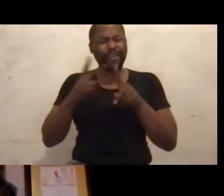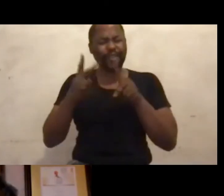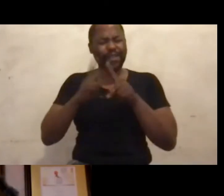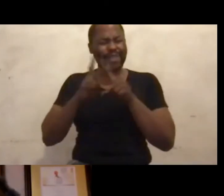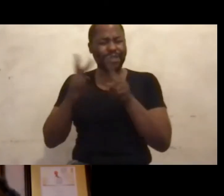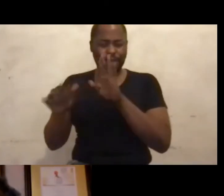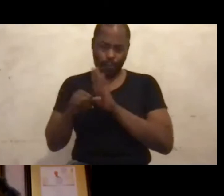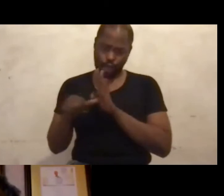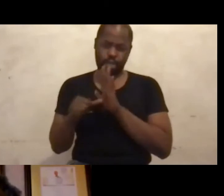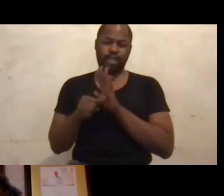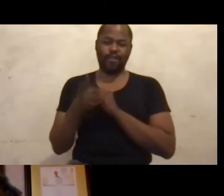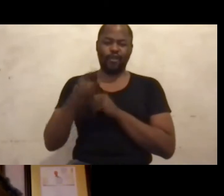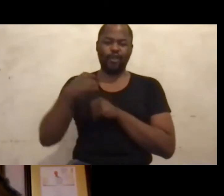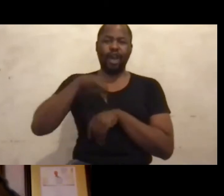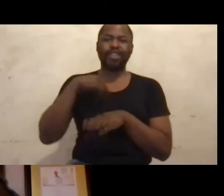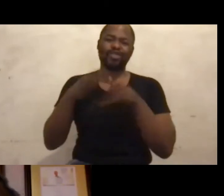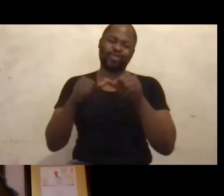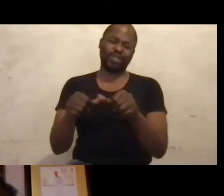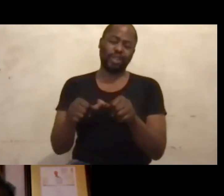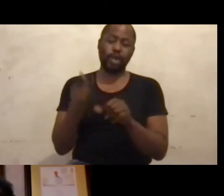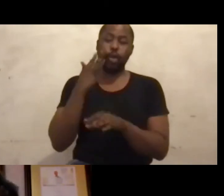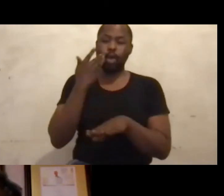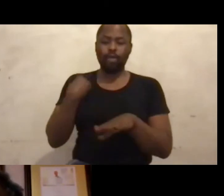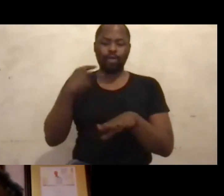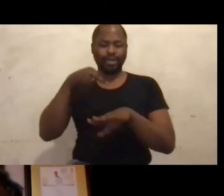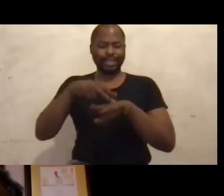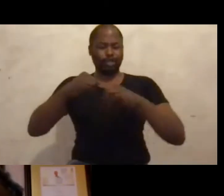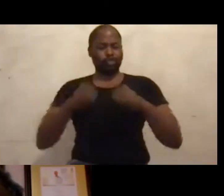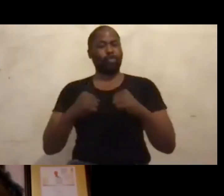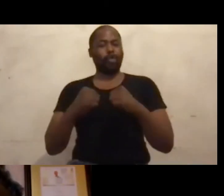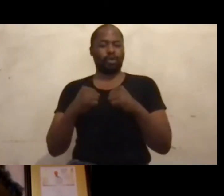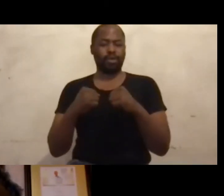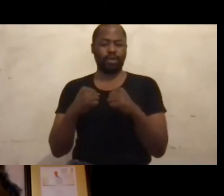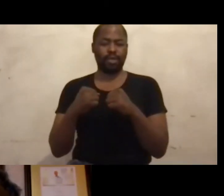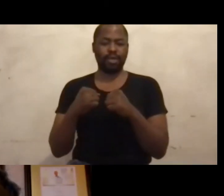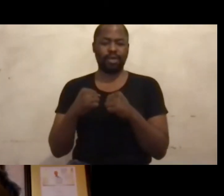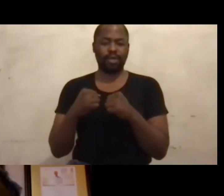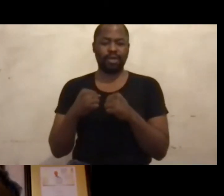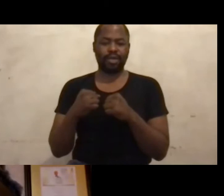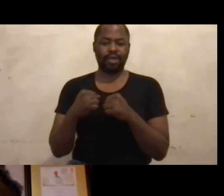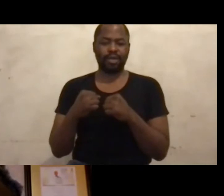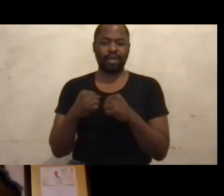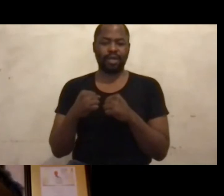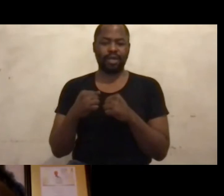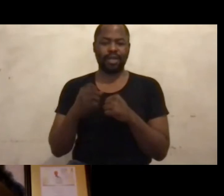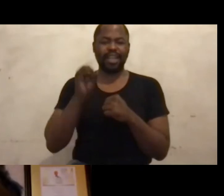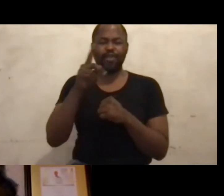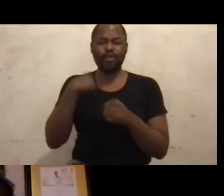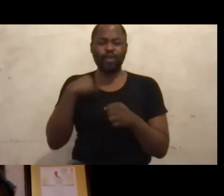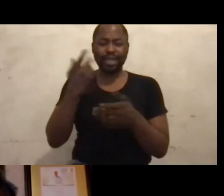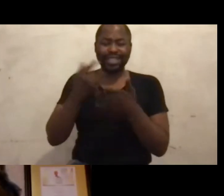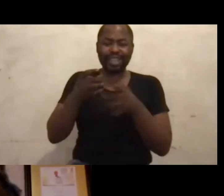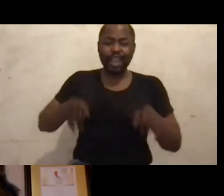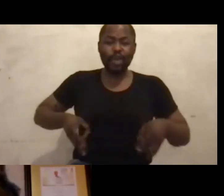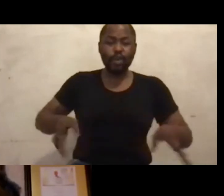to cope. Because now when we stand strong on our own two feet, even if you're in your wheelchairs, Musa says that